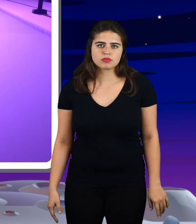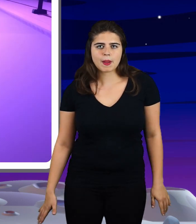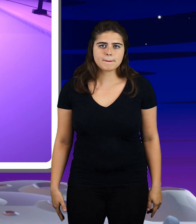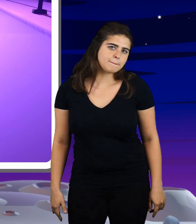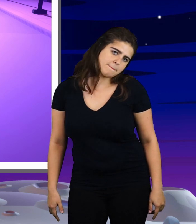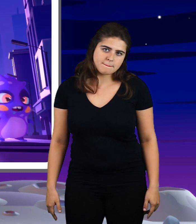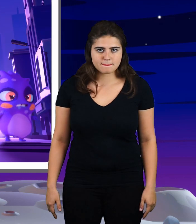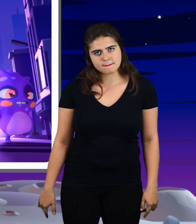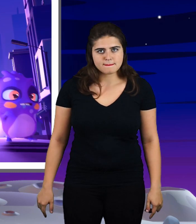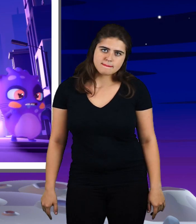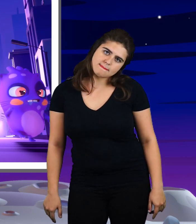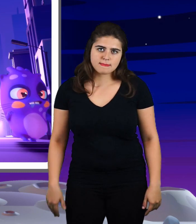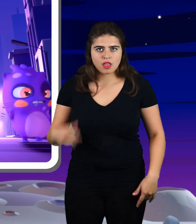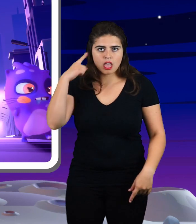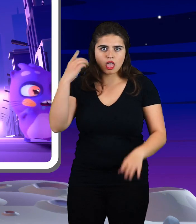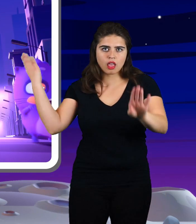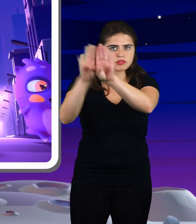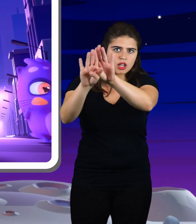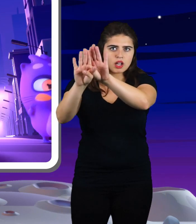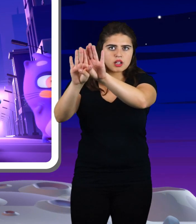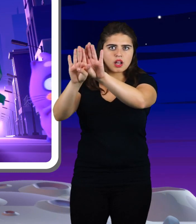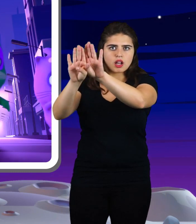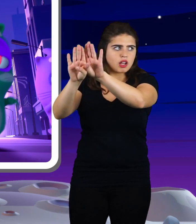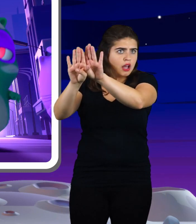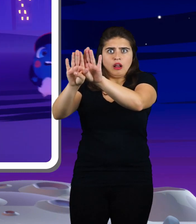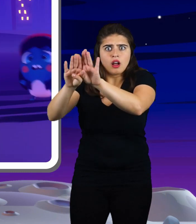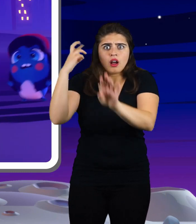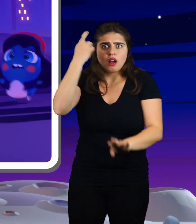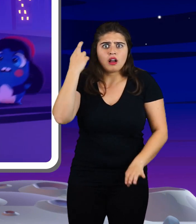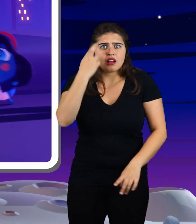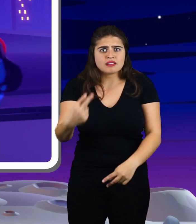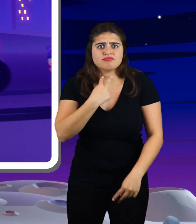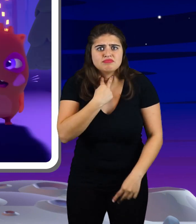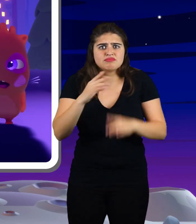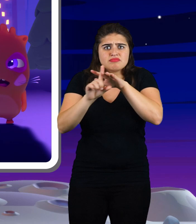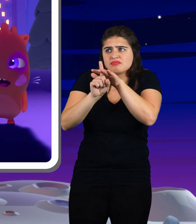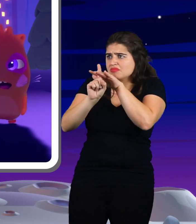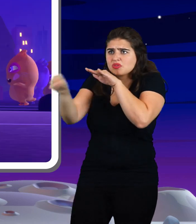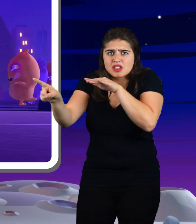You hear the door slam And realize there's nowhere left to run